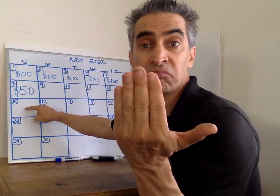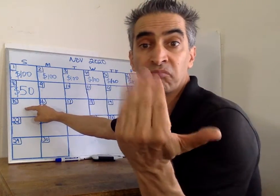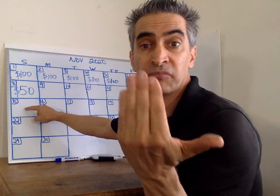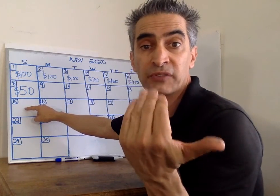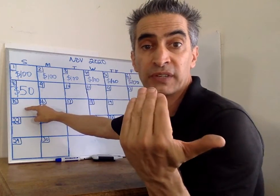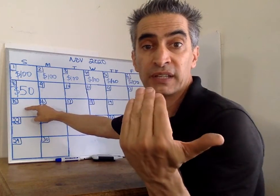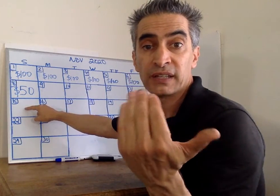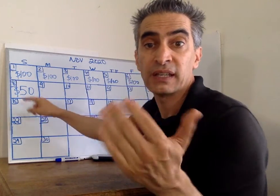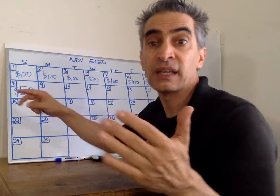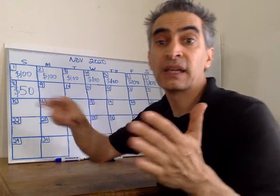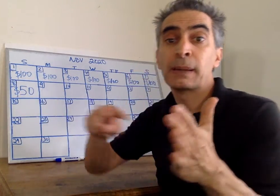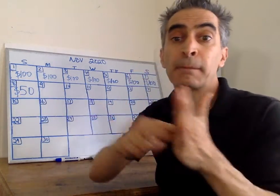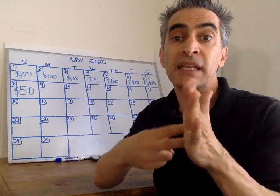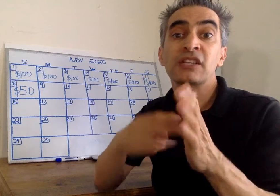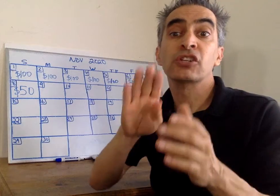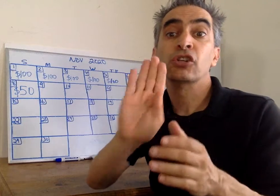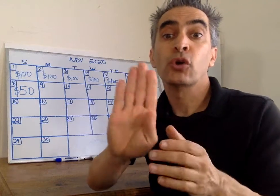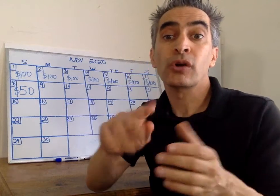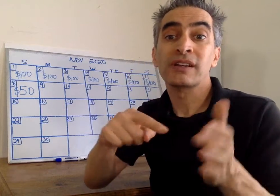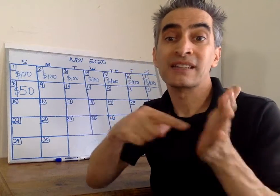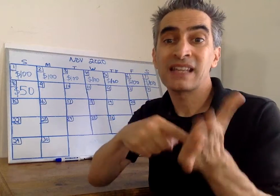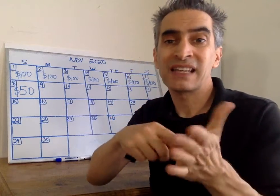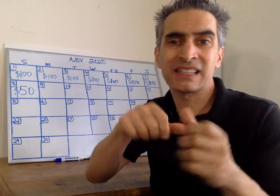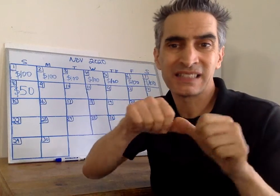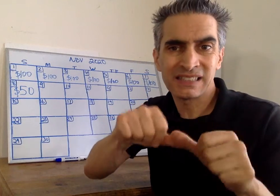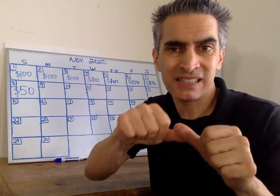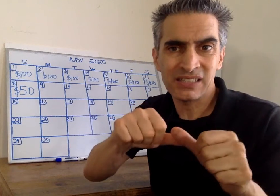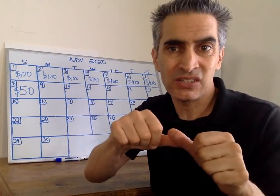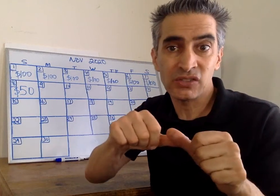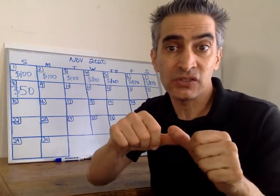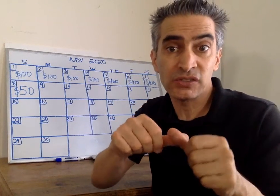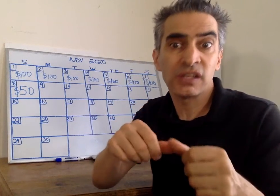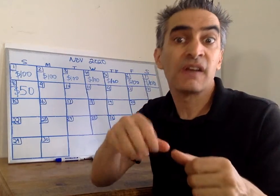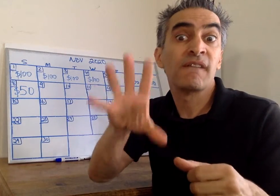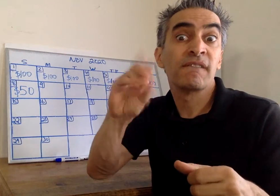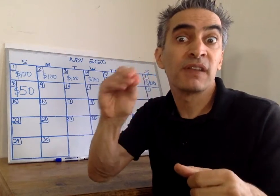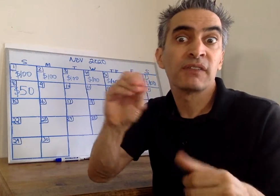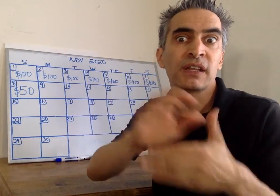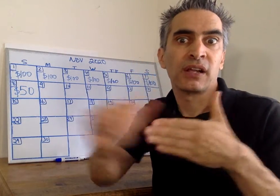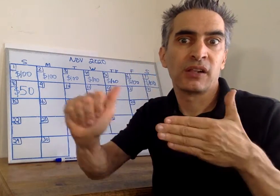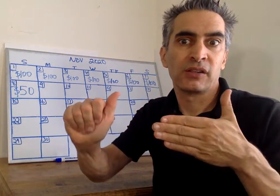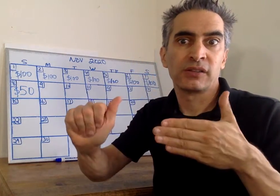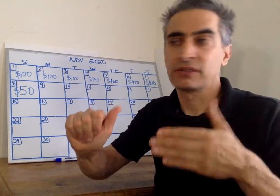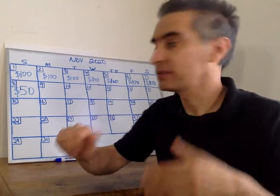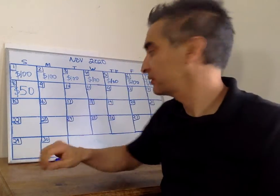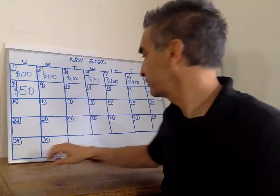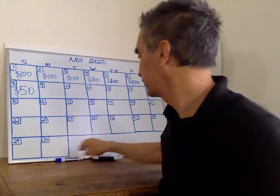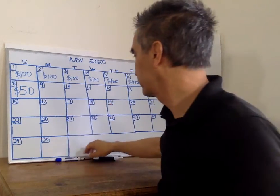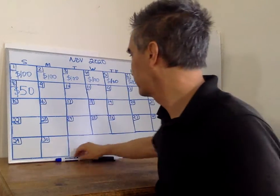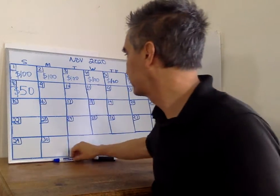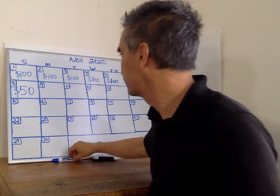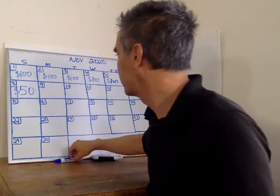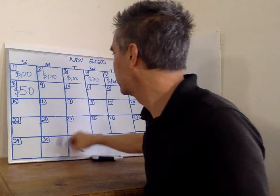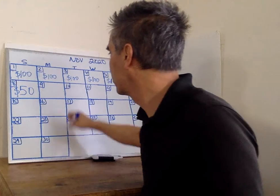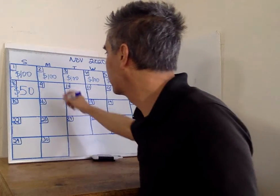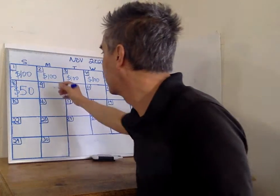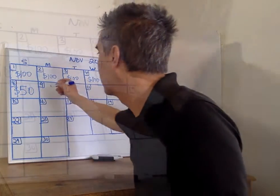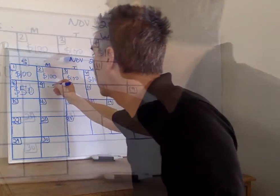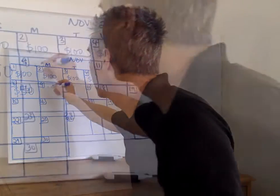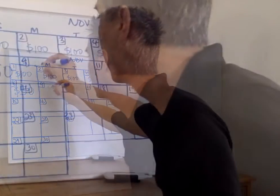the 15th, which means your balance continues to be $50 for each of those days.